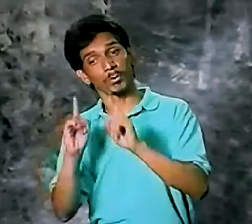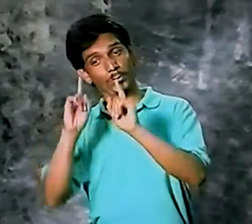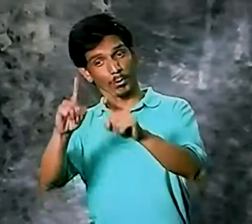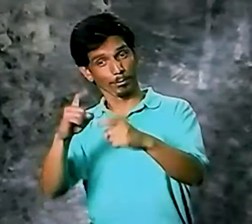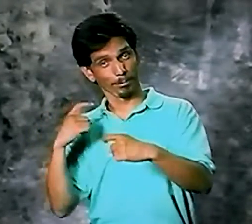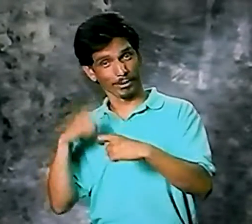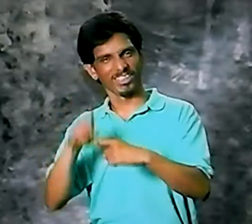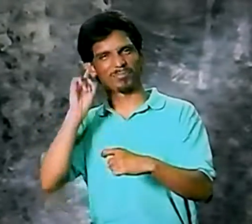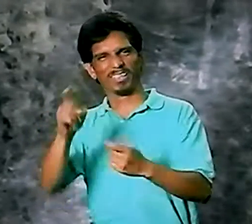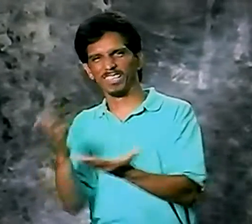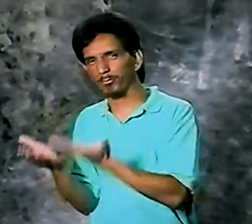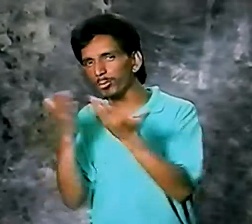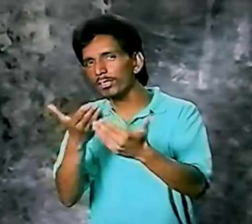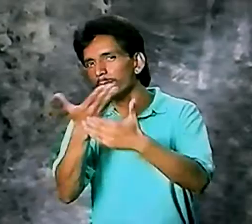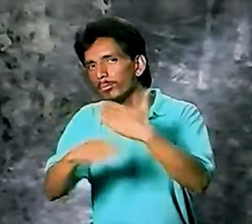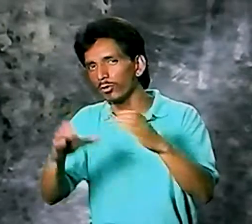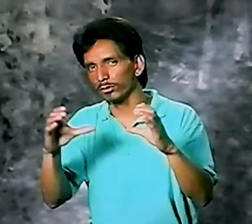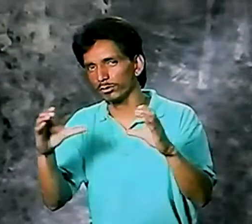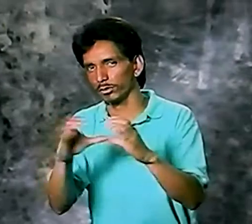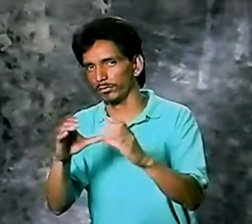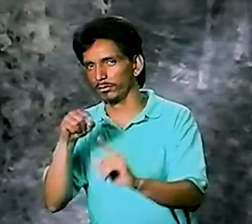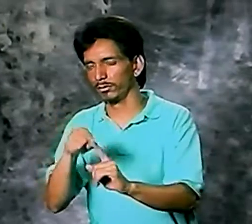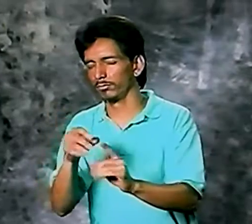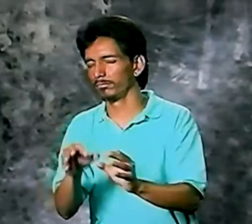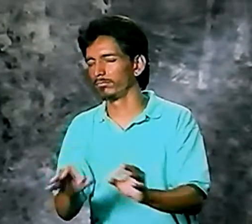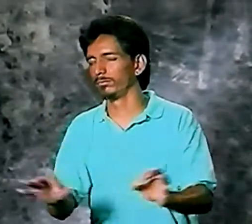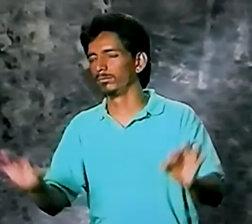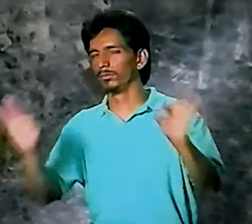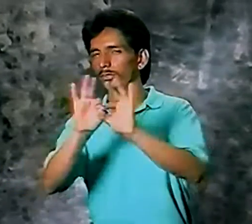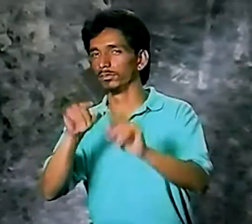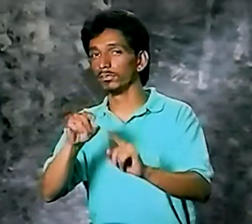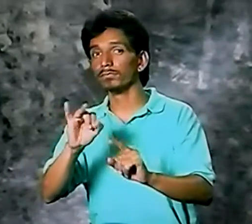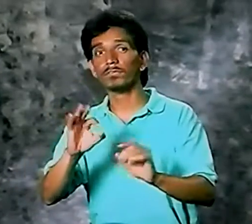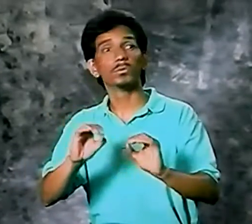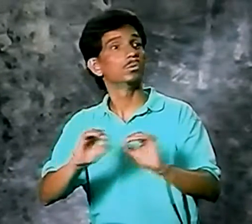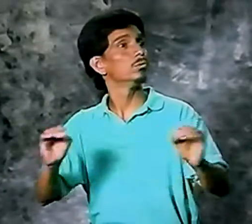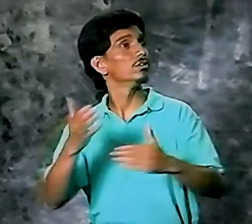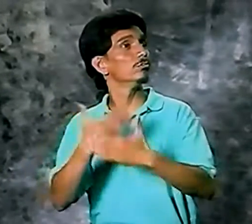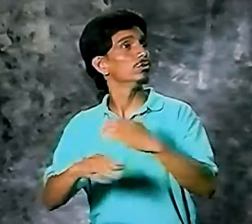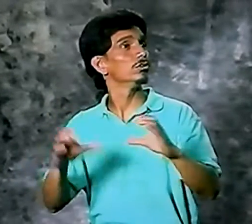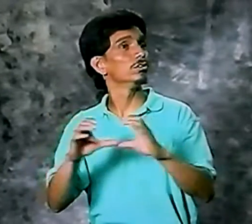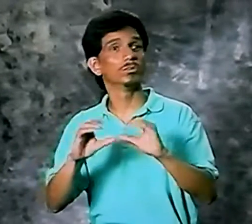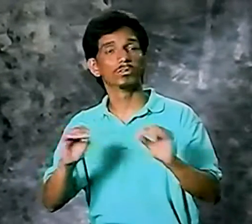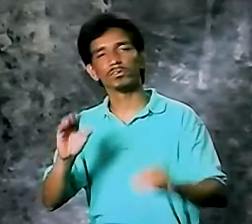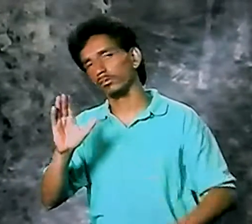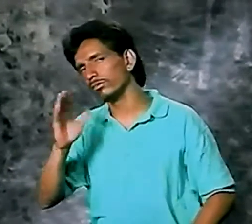So from then on, whenever I went to Mexico, I would bring my birth certificate.